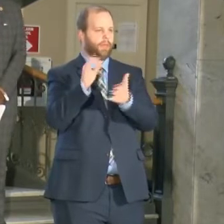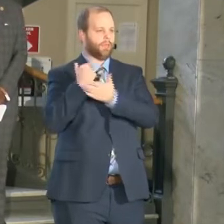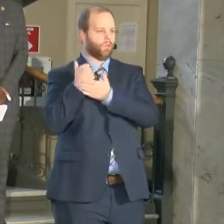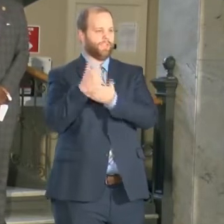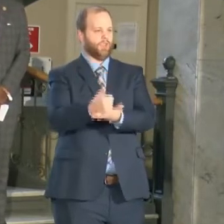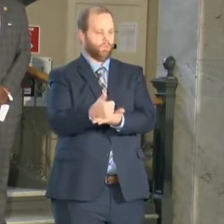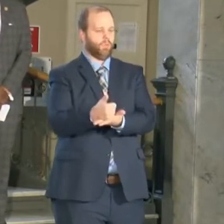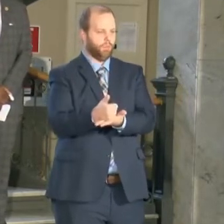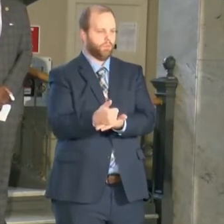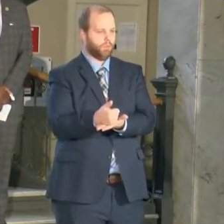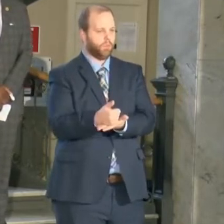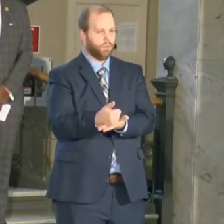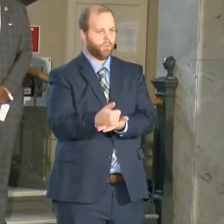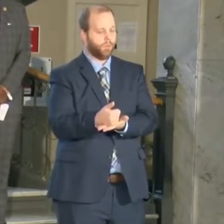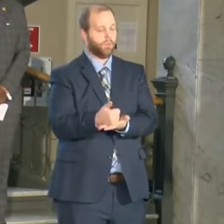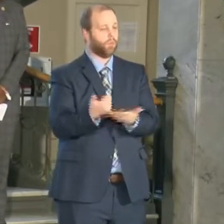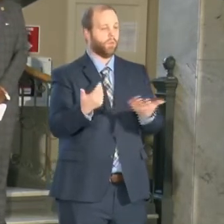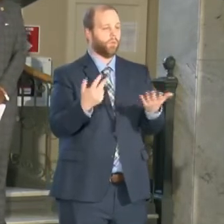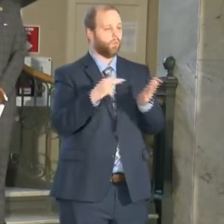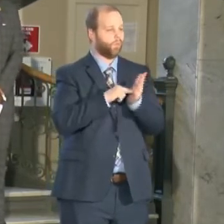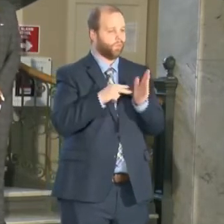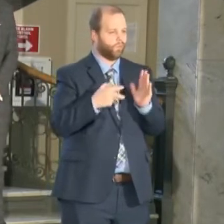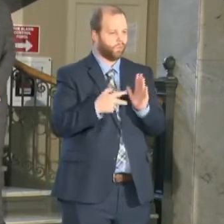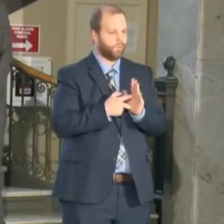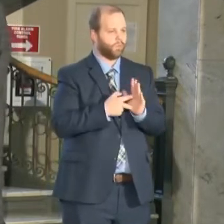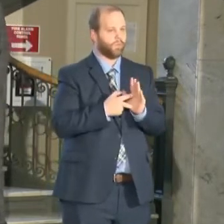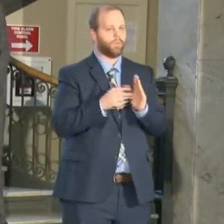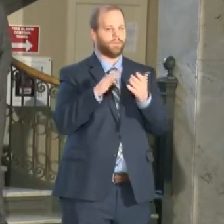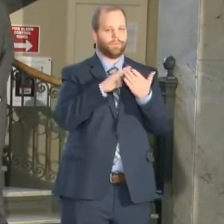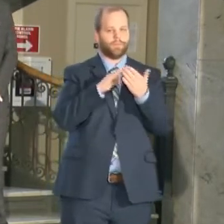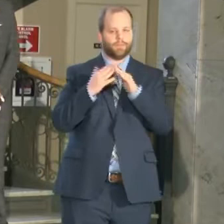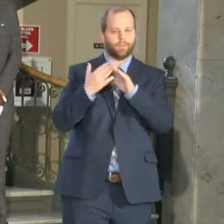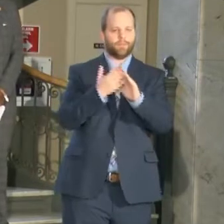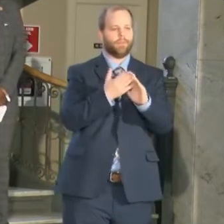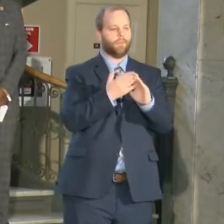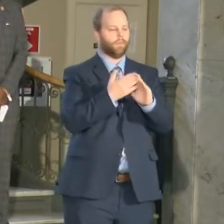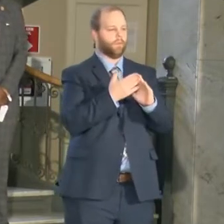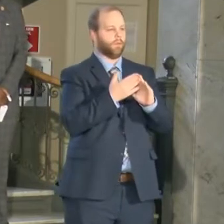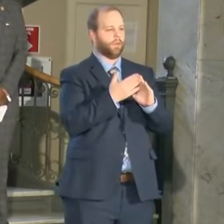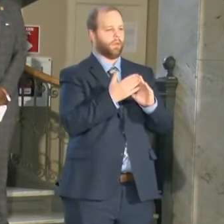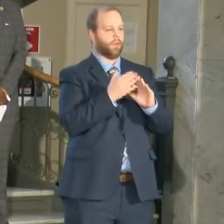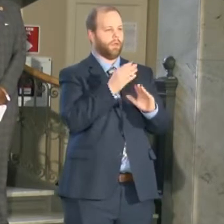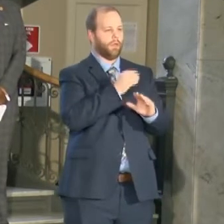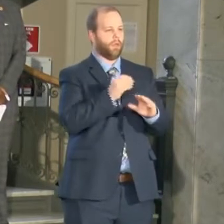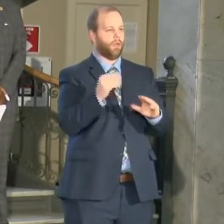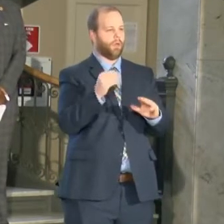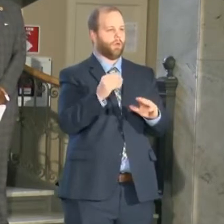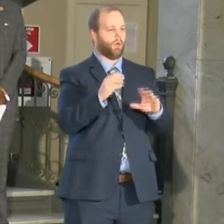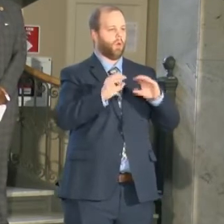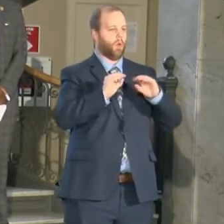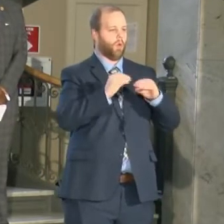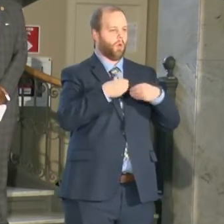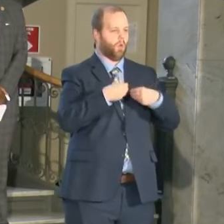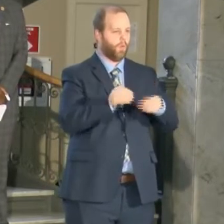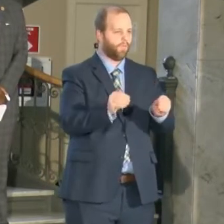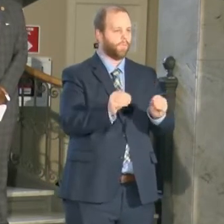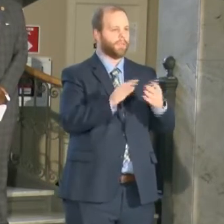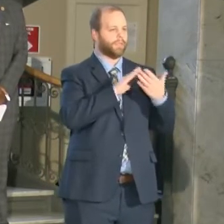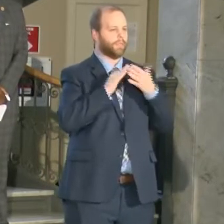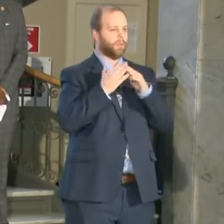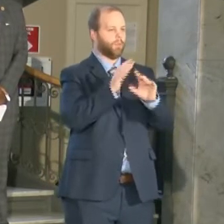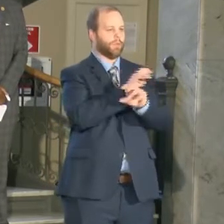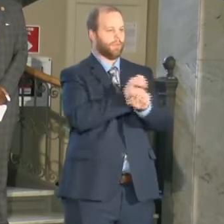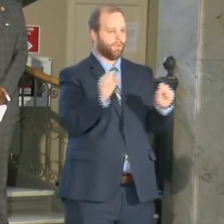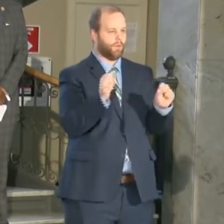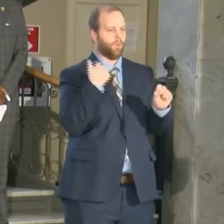the city uh the department of community programs office of neighborhood neighborhood safety we have a number of touch points where we come in